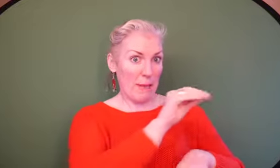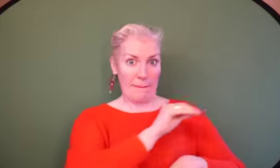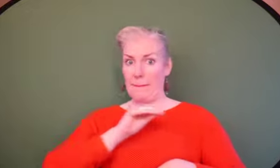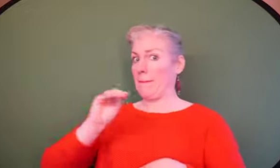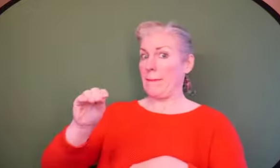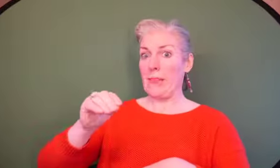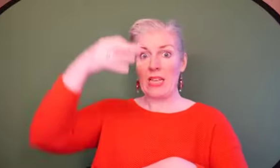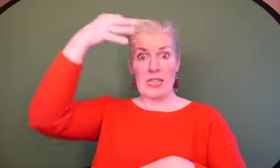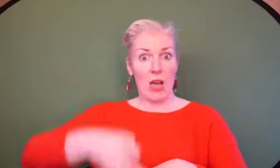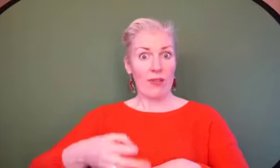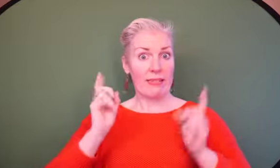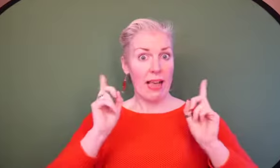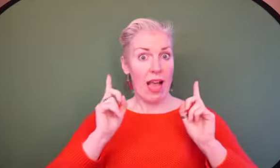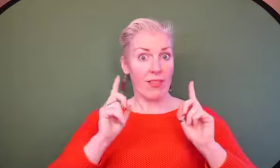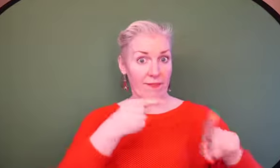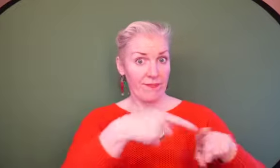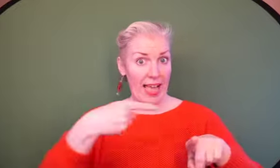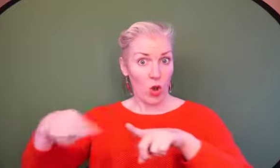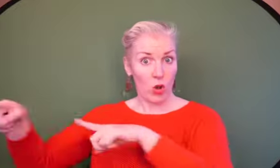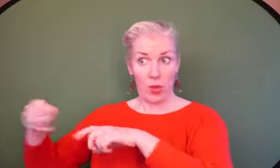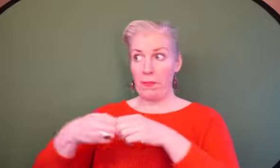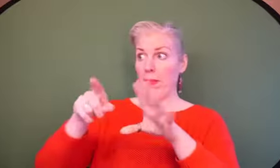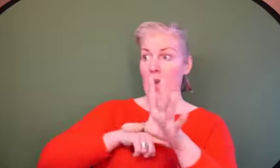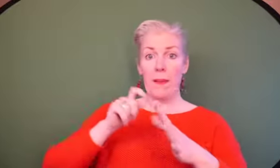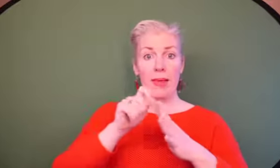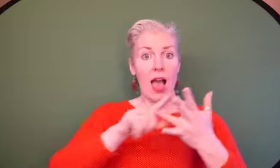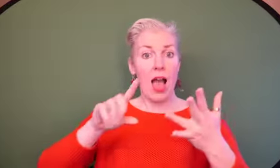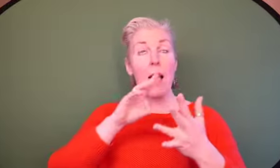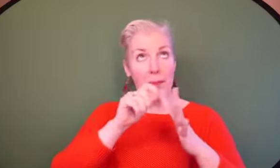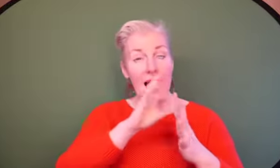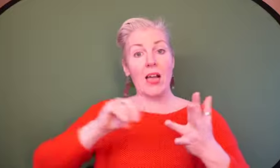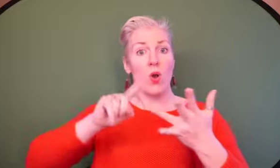I'm going back to the